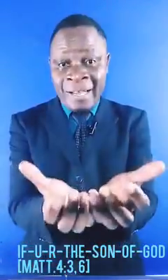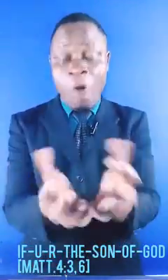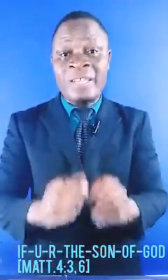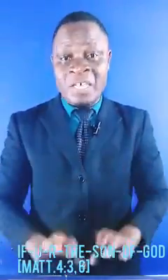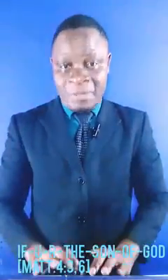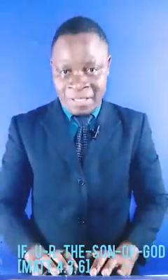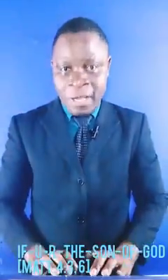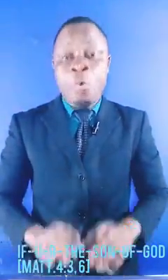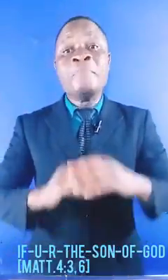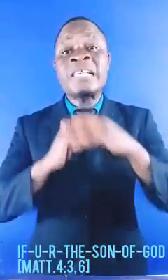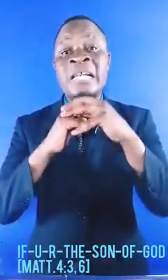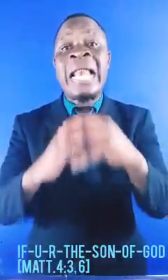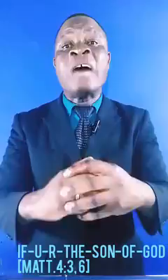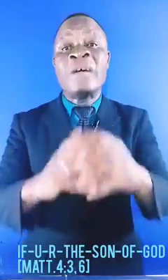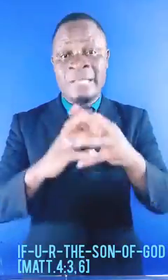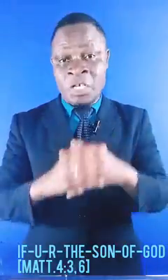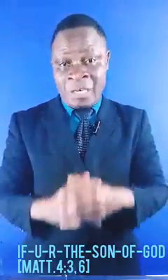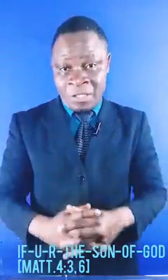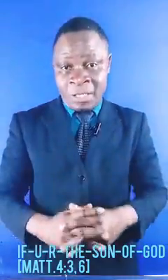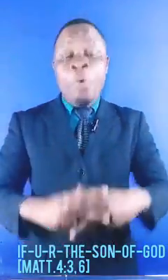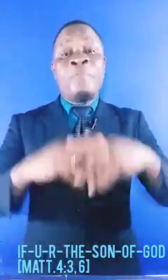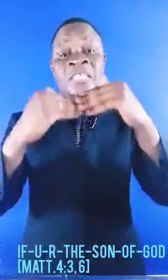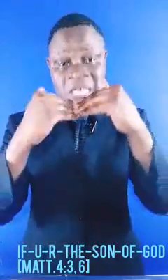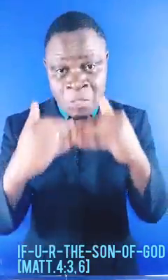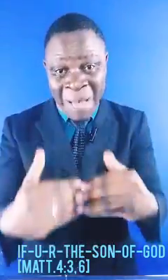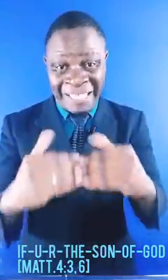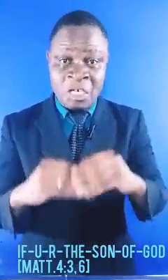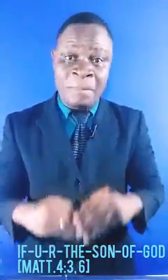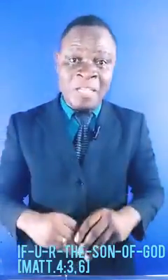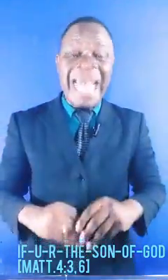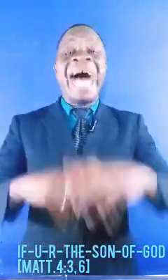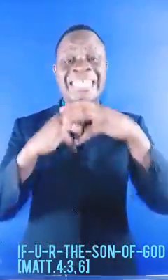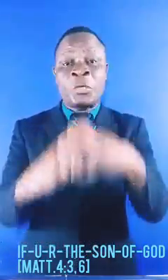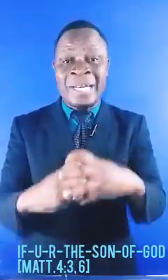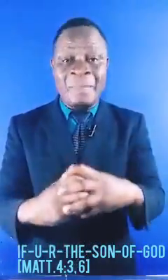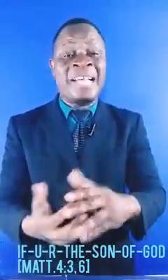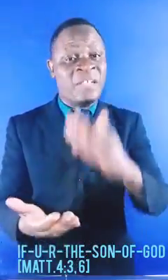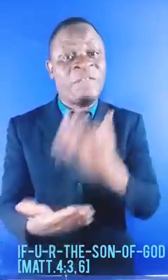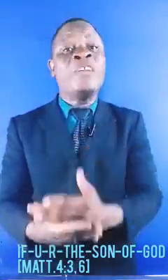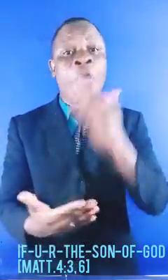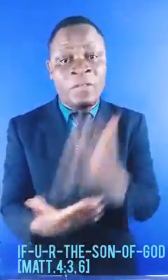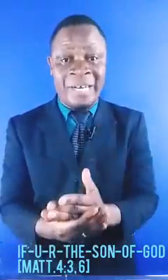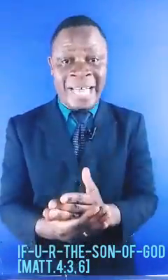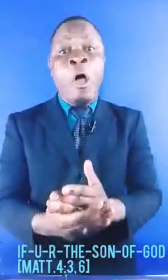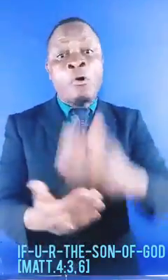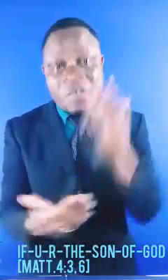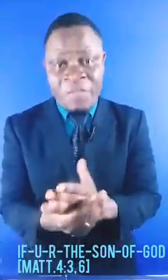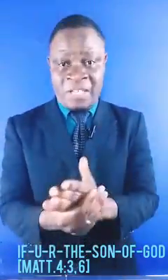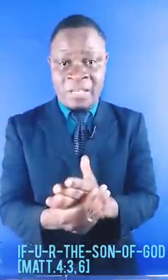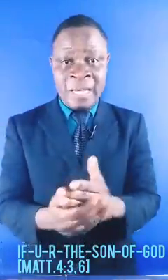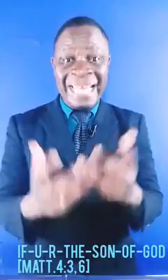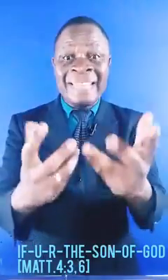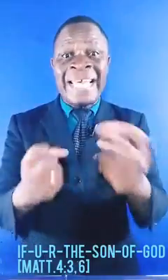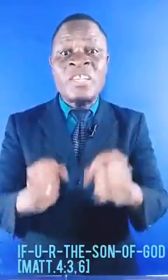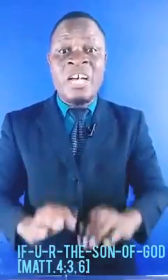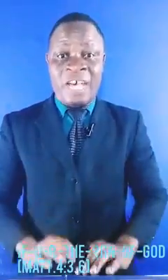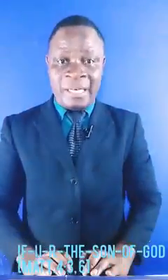on the Scriptures. We must love the Scriptures. We must respect the Scriptures and treat them as the final authority or reference in the things of God.